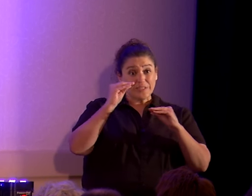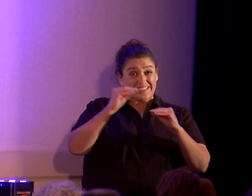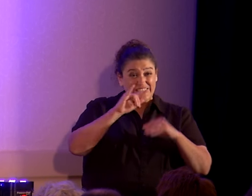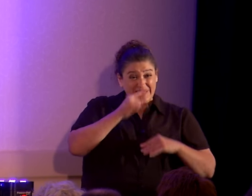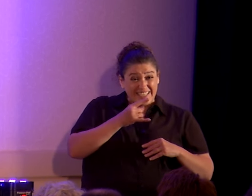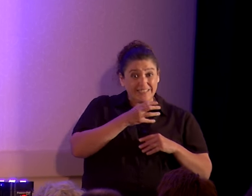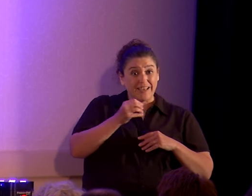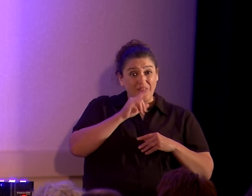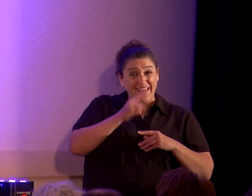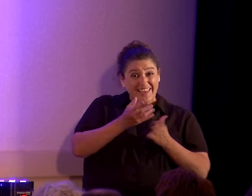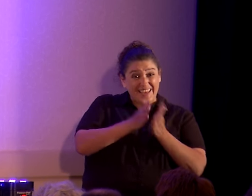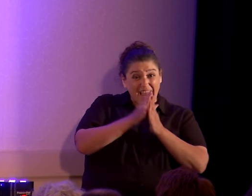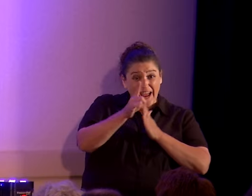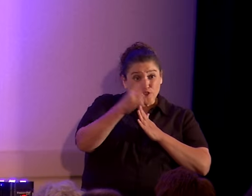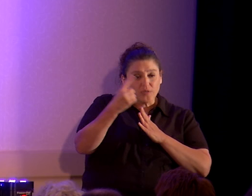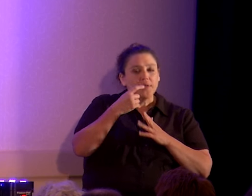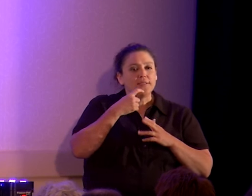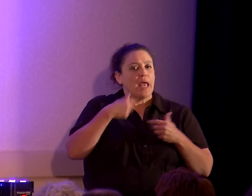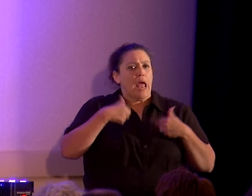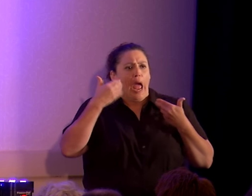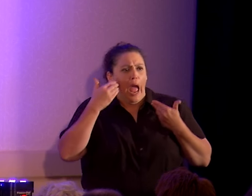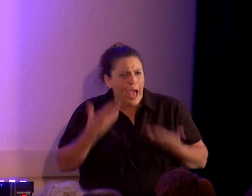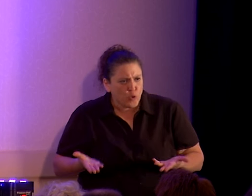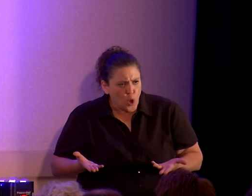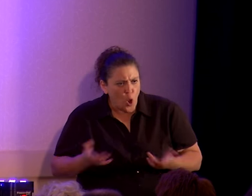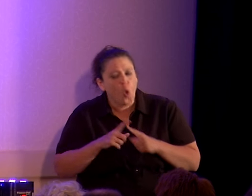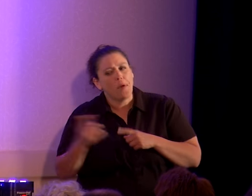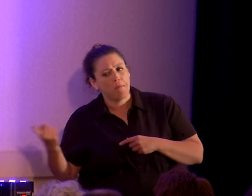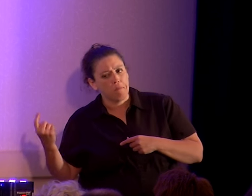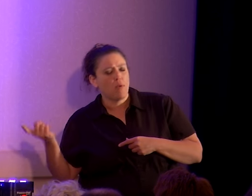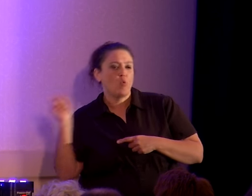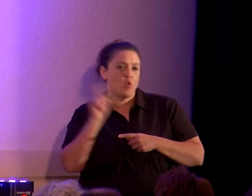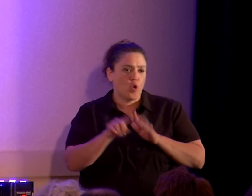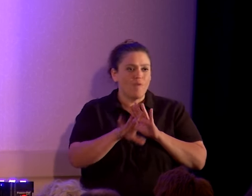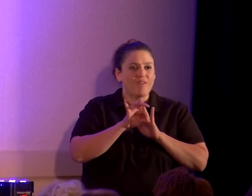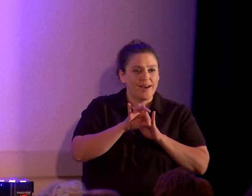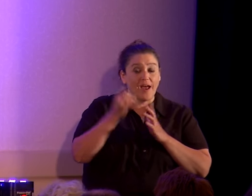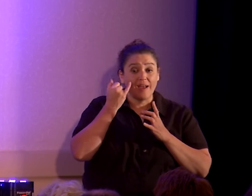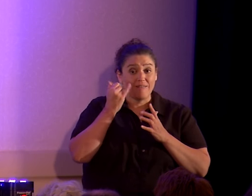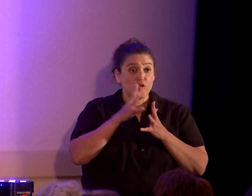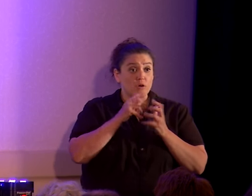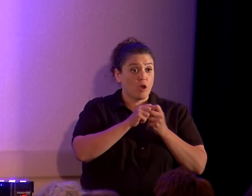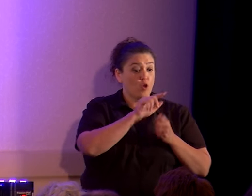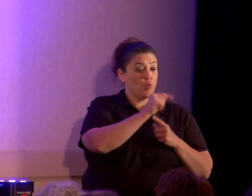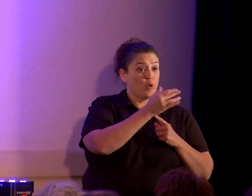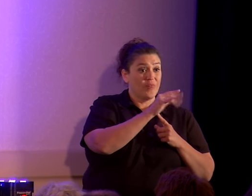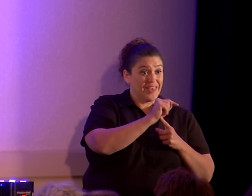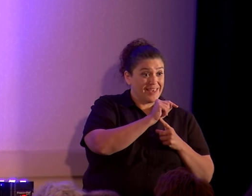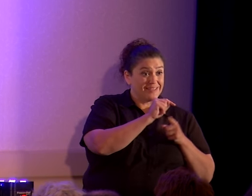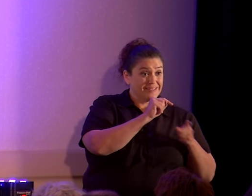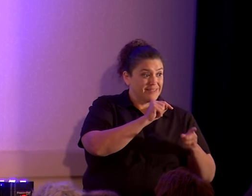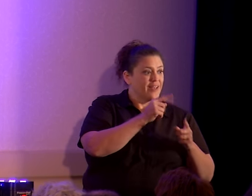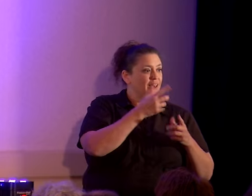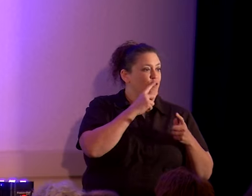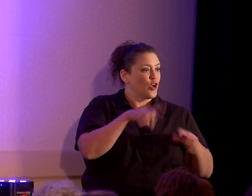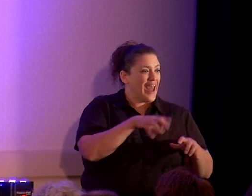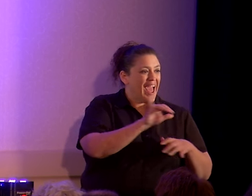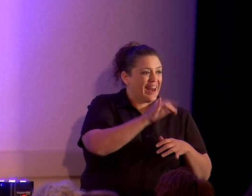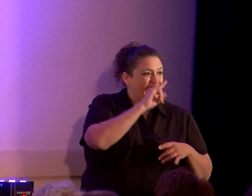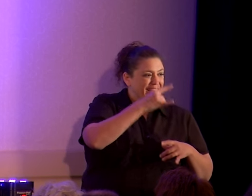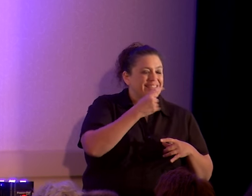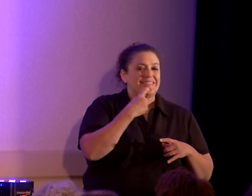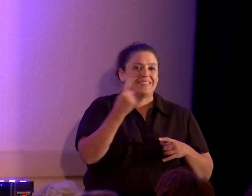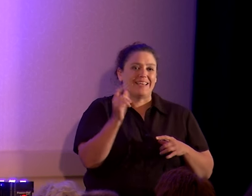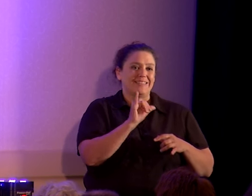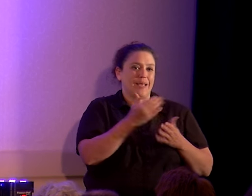something, say I don't know, but let's go find out. And as long as you're talking to theists, if they're going to act like kids, say the same thing. I don't know, but let's go